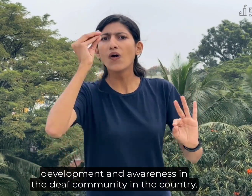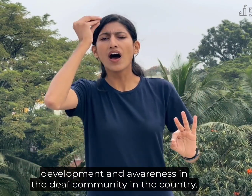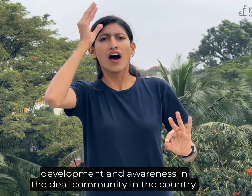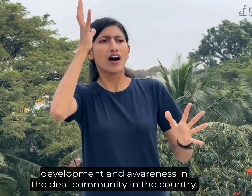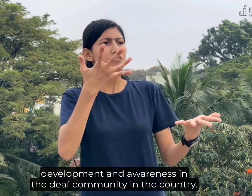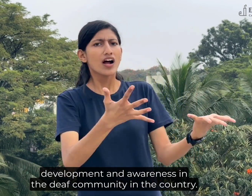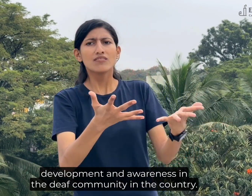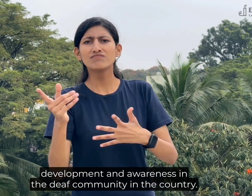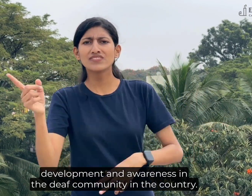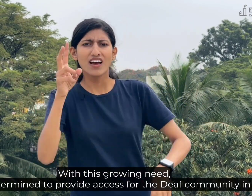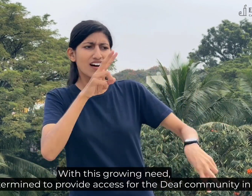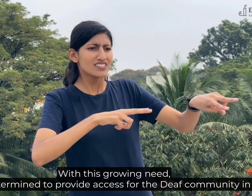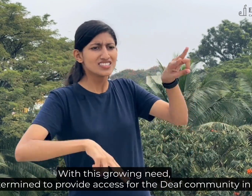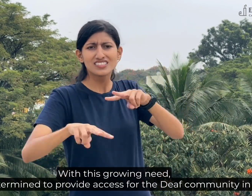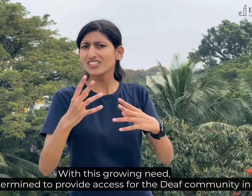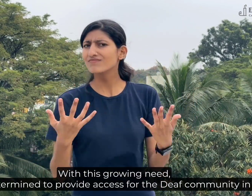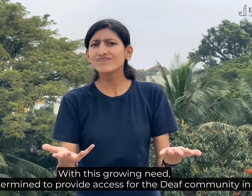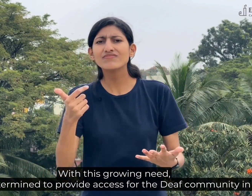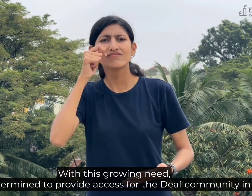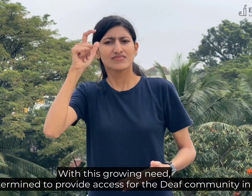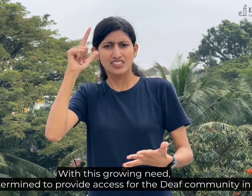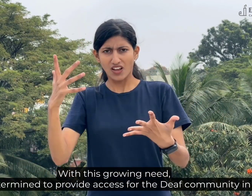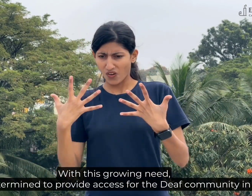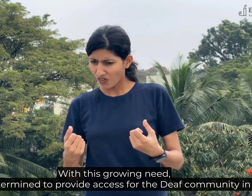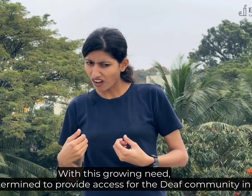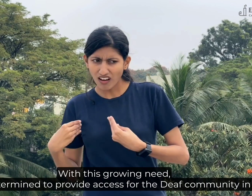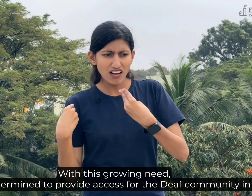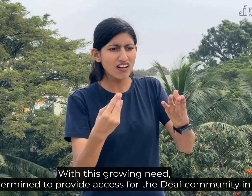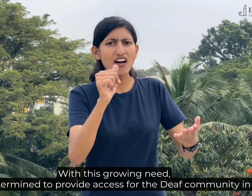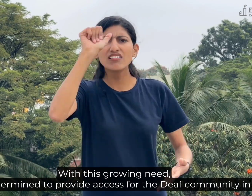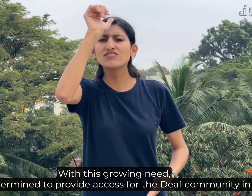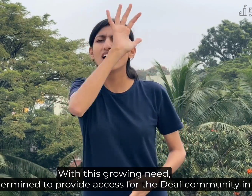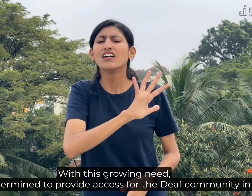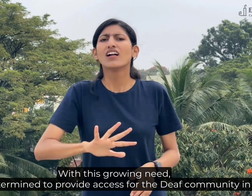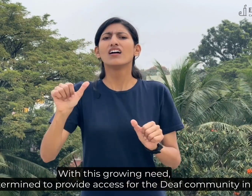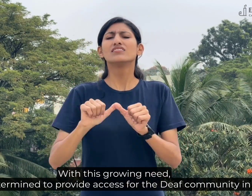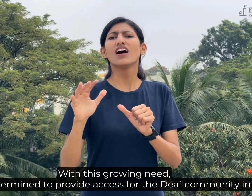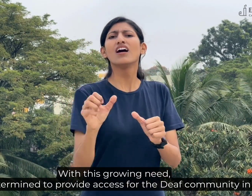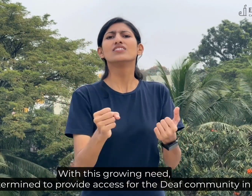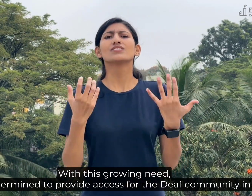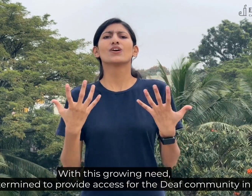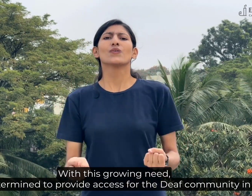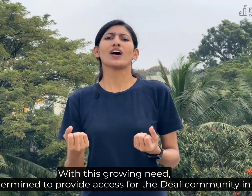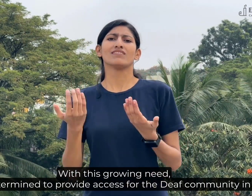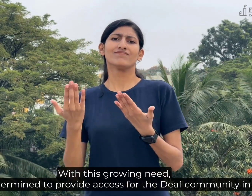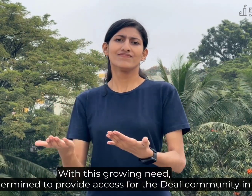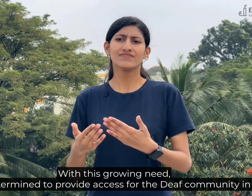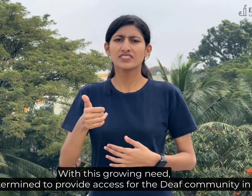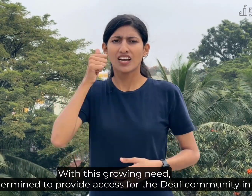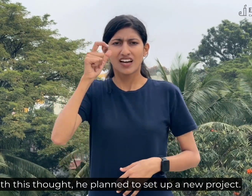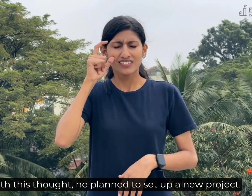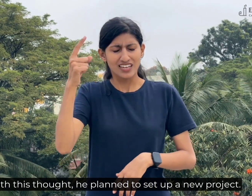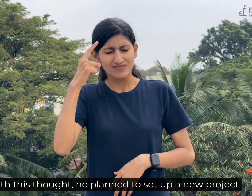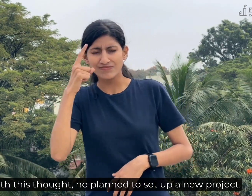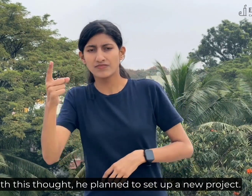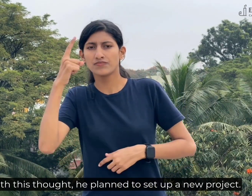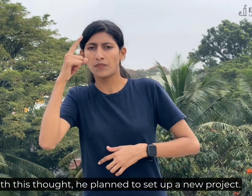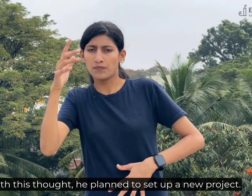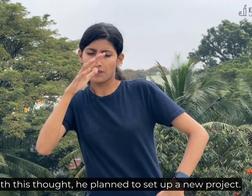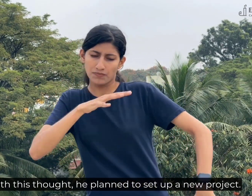in the deaf community in the country. With this growing need he was determined to provide access for the deaf community in India. With this